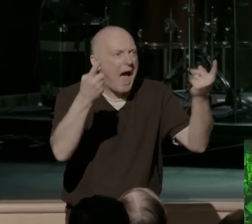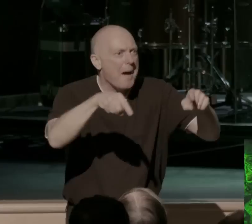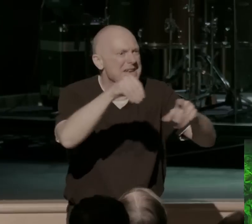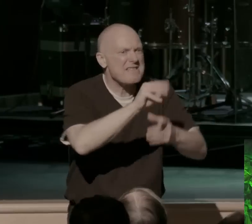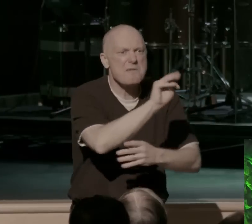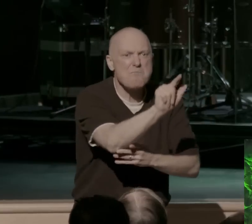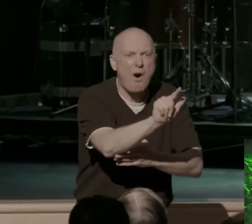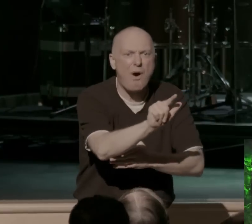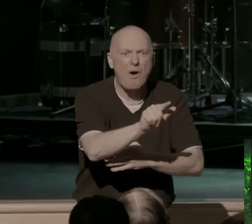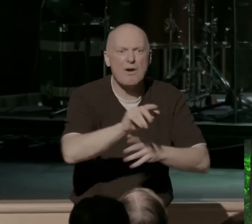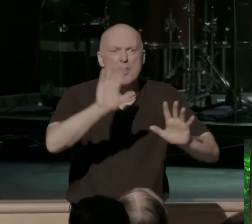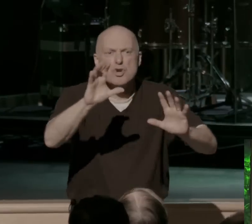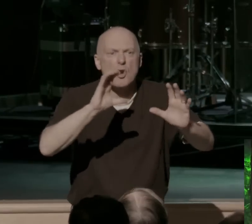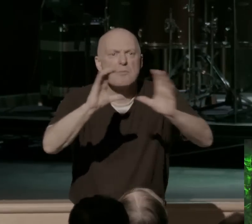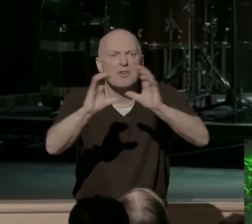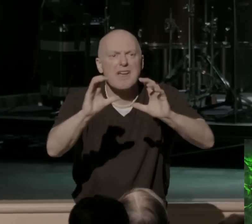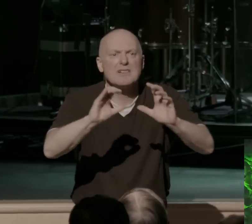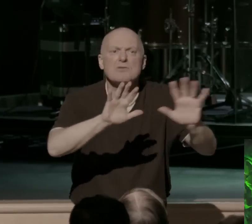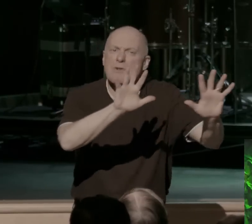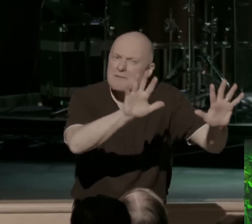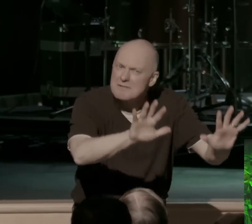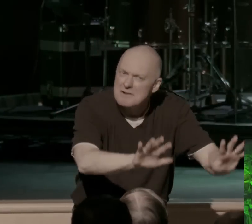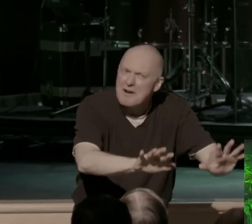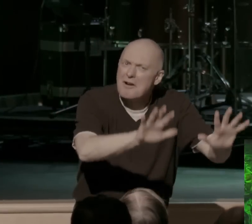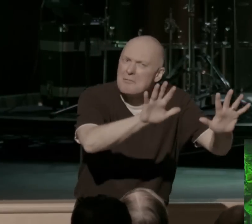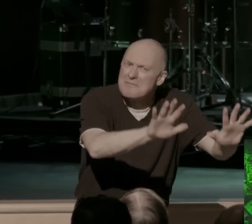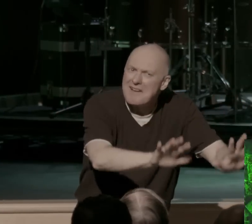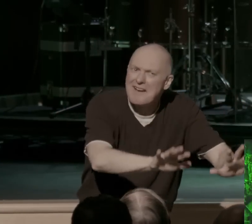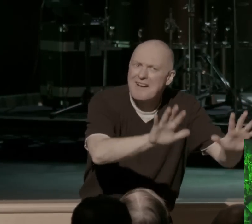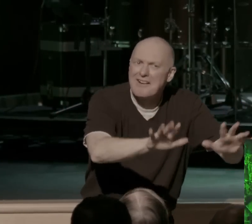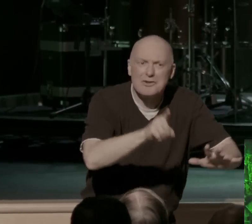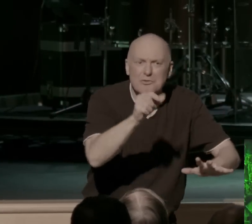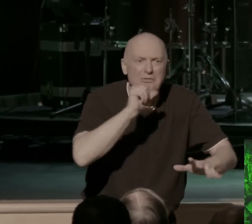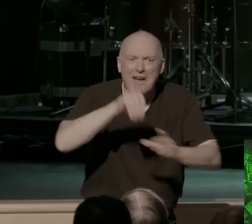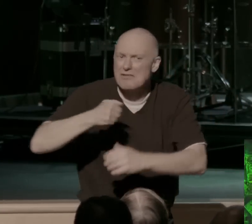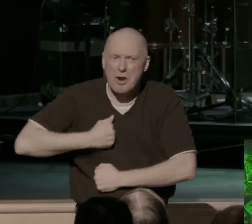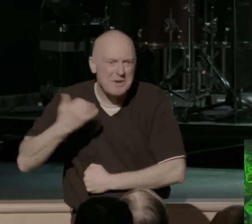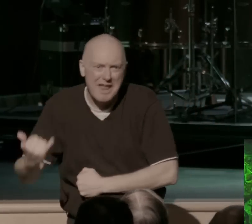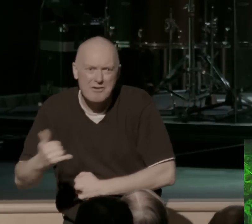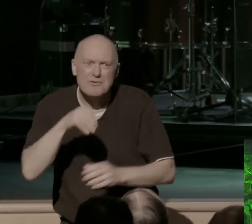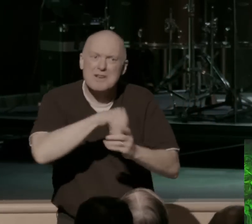intensity of your communication needs to match the intensity of the situation you find yourself in.